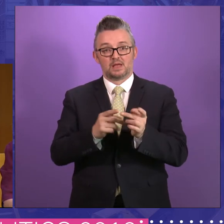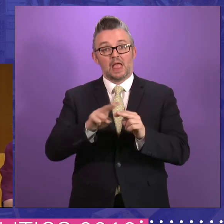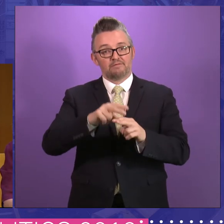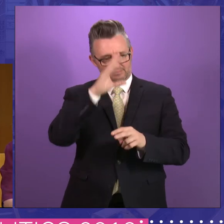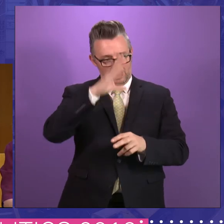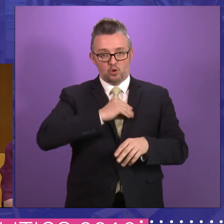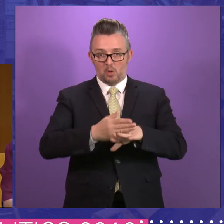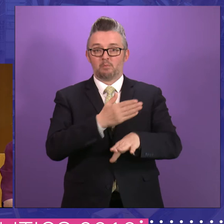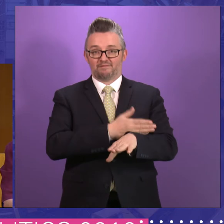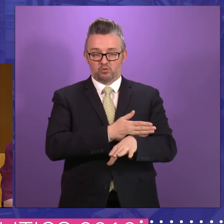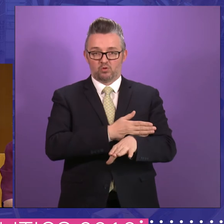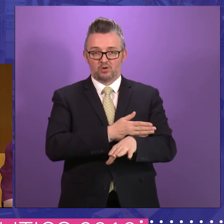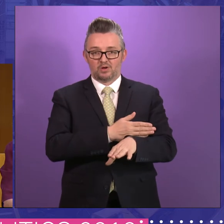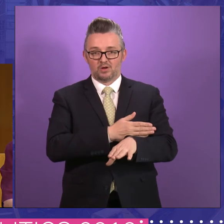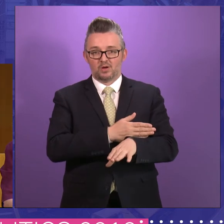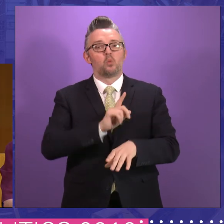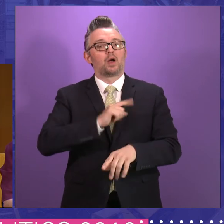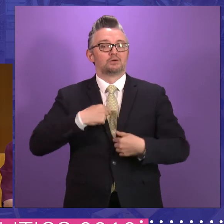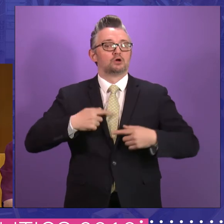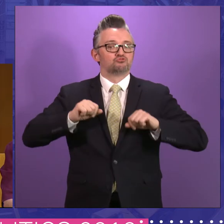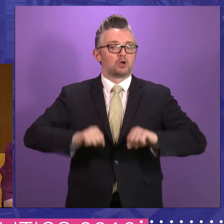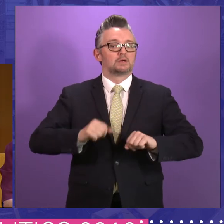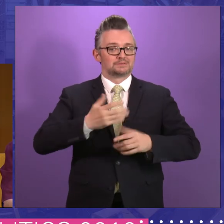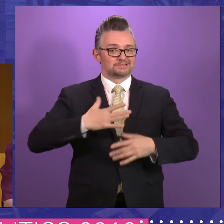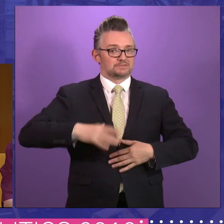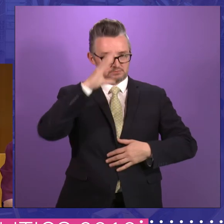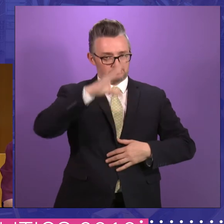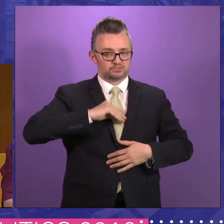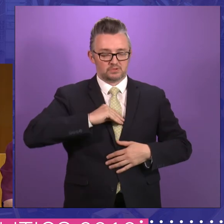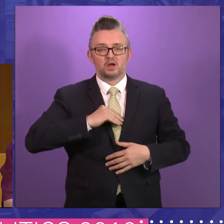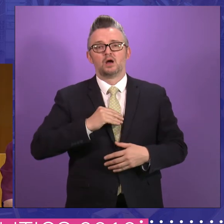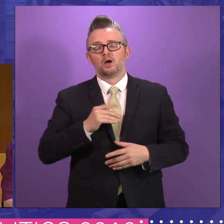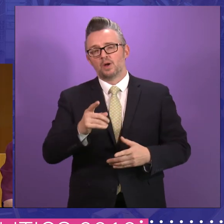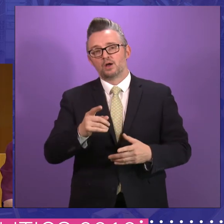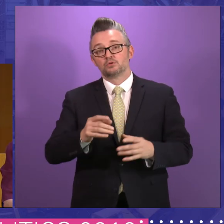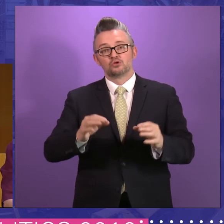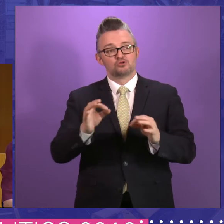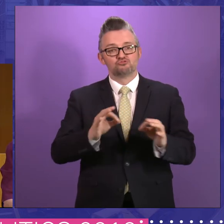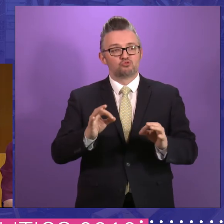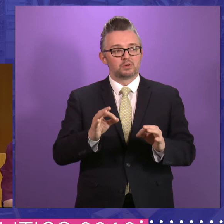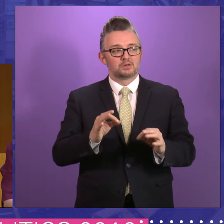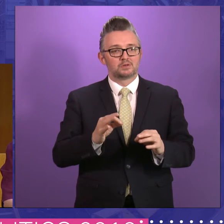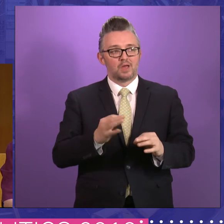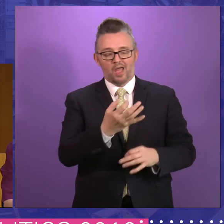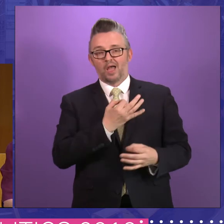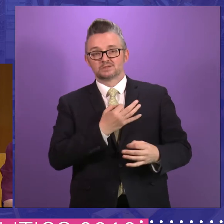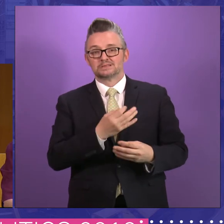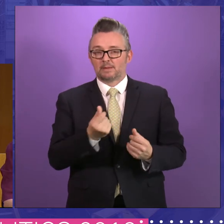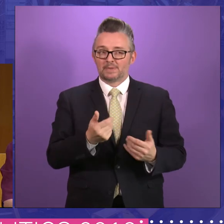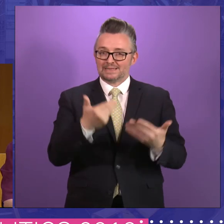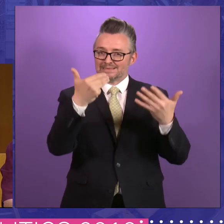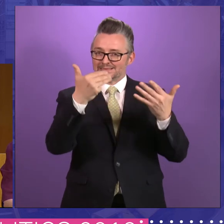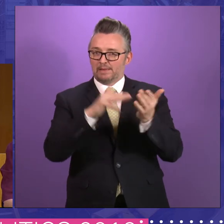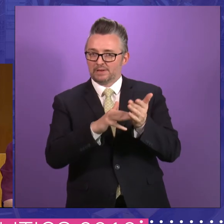with me and others beforehand, uh, cause I'm in the chair. Um, and that, but, but so far nobody's really pushed that. We've had a couple of nine minute